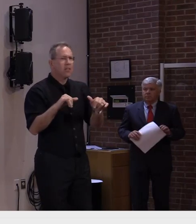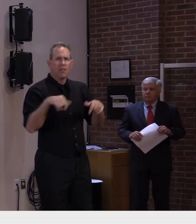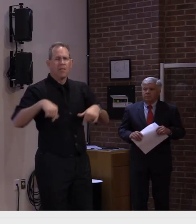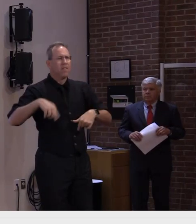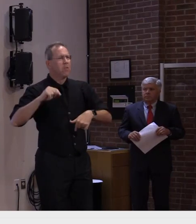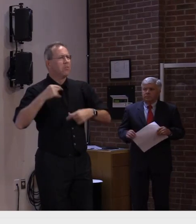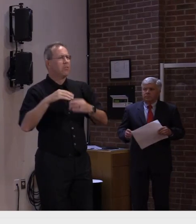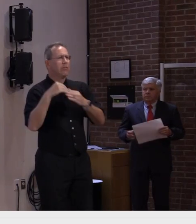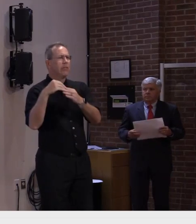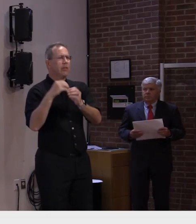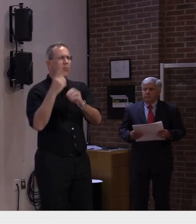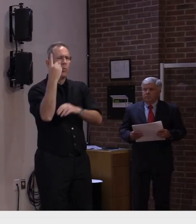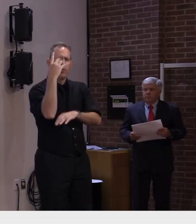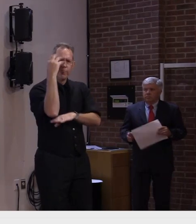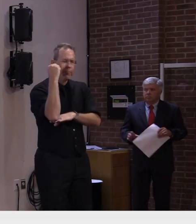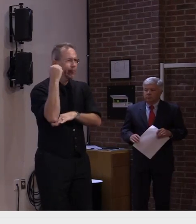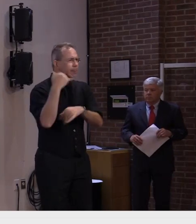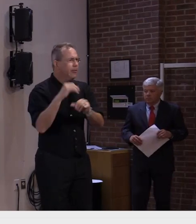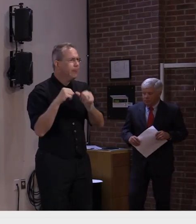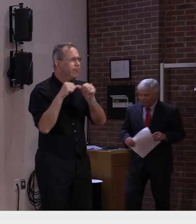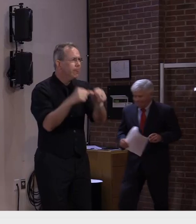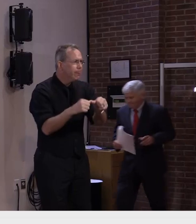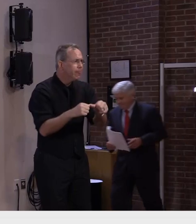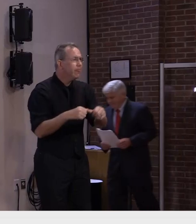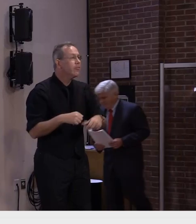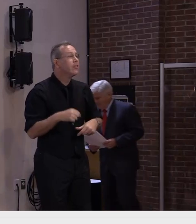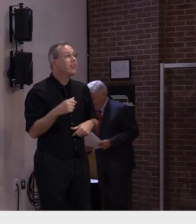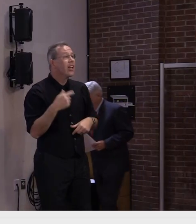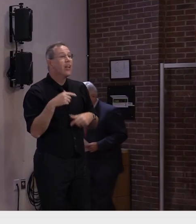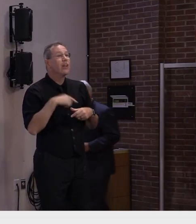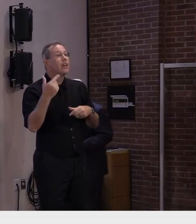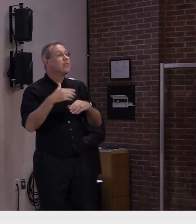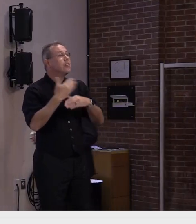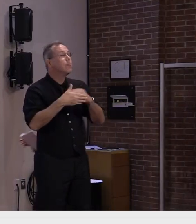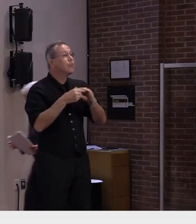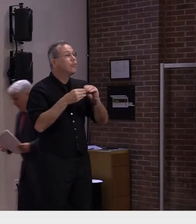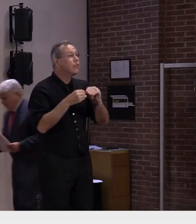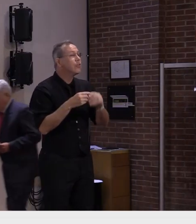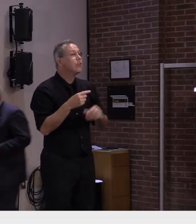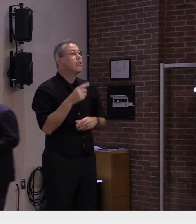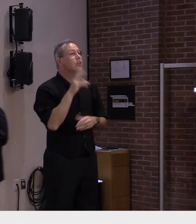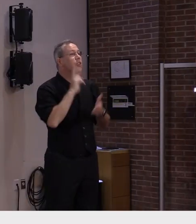delta variant rise and with that i'll turn it over to secretary smith